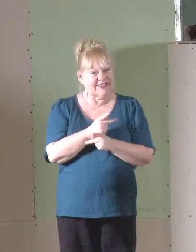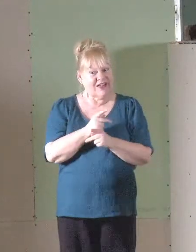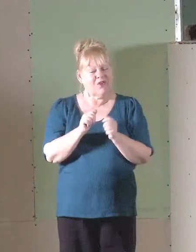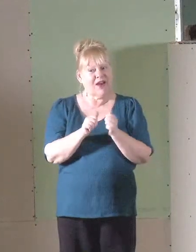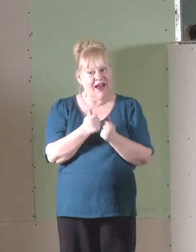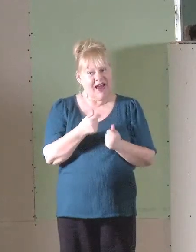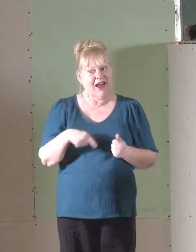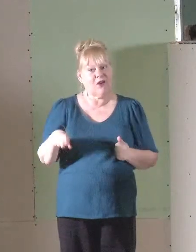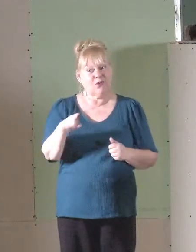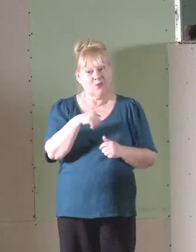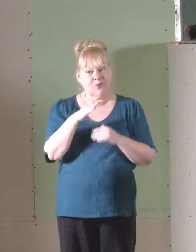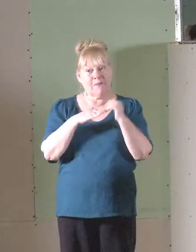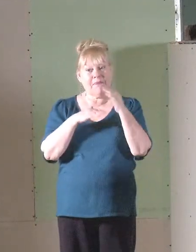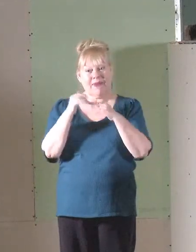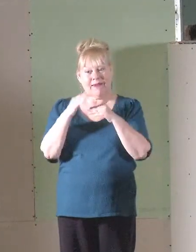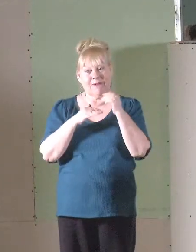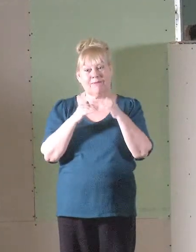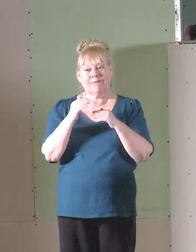how you build.